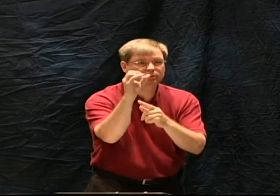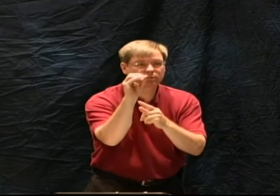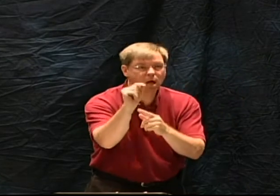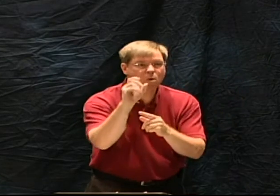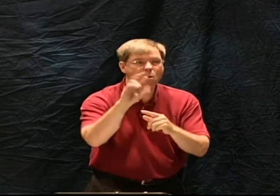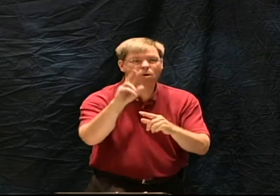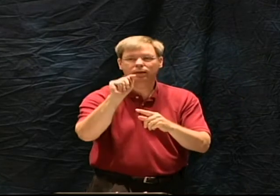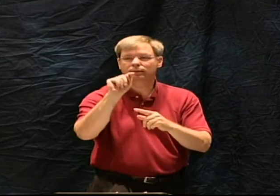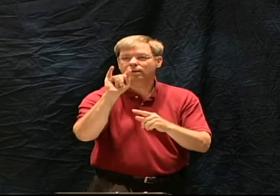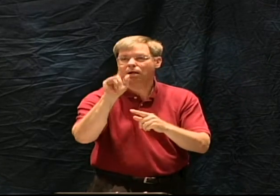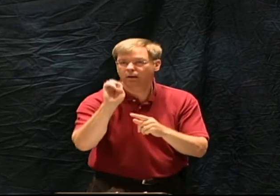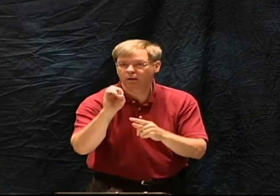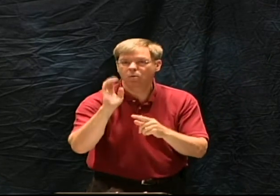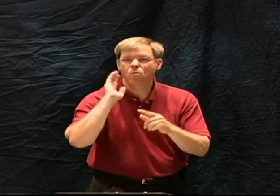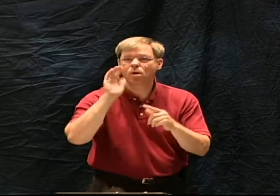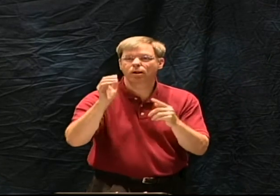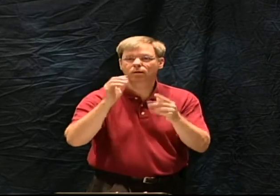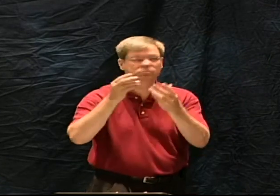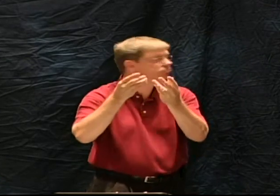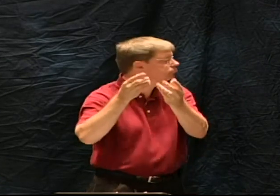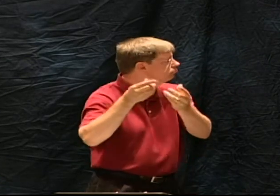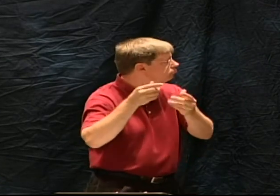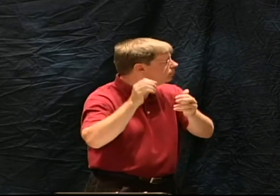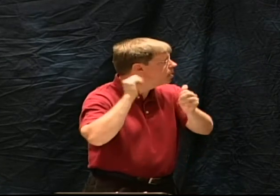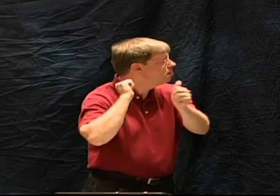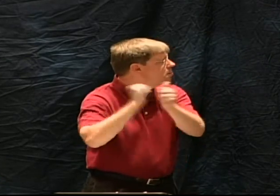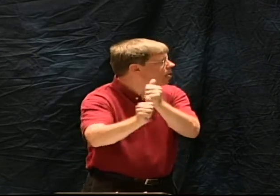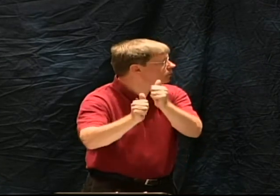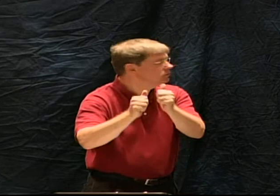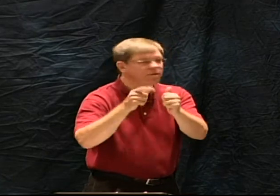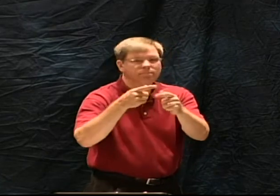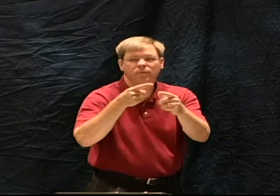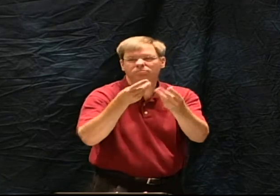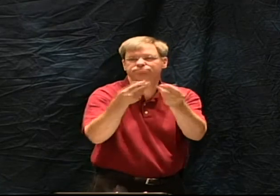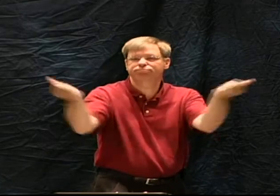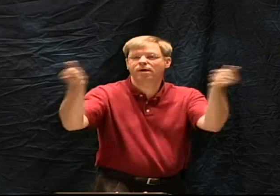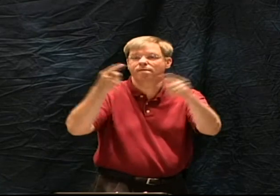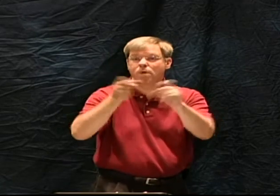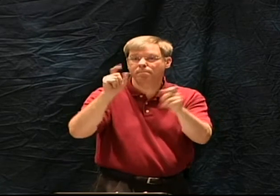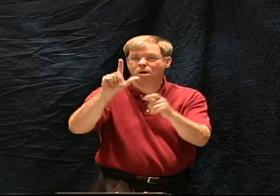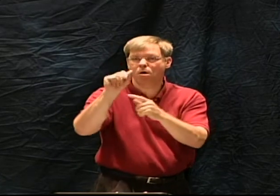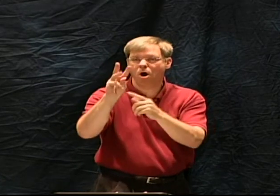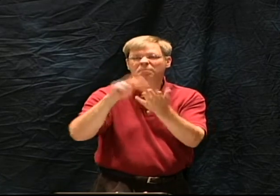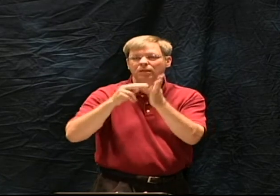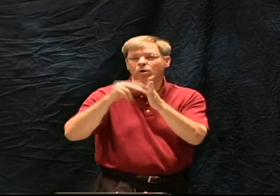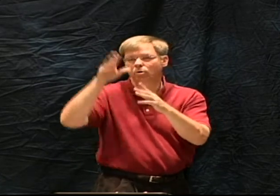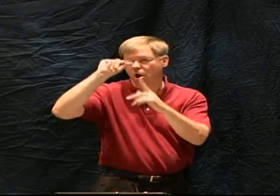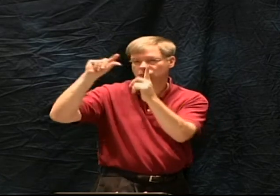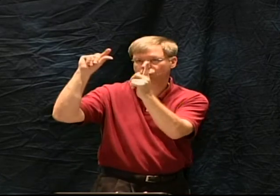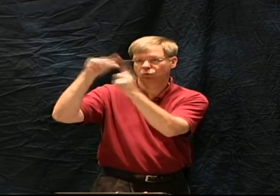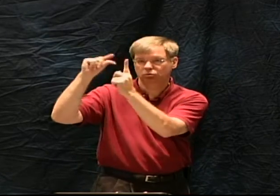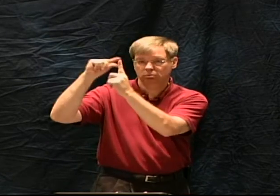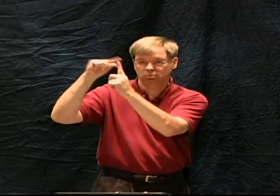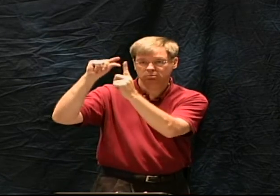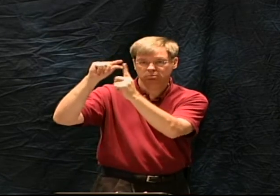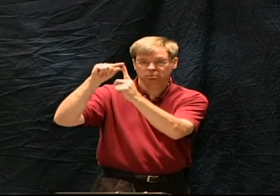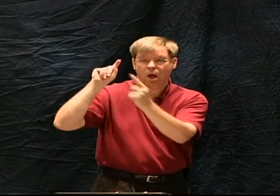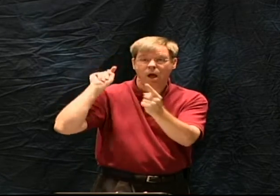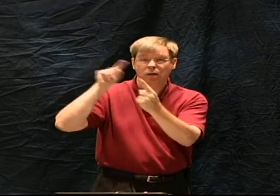one jot or one tittle will by no means pass from the law or